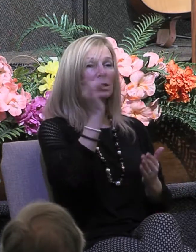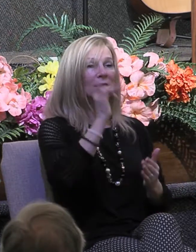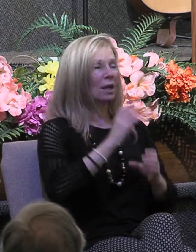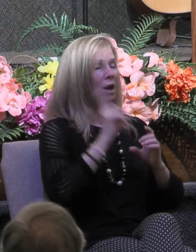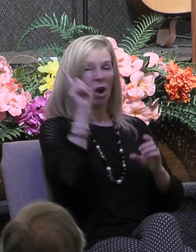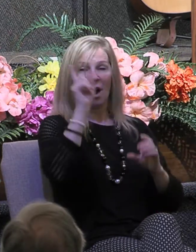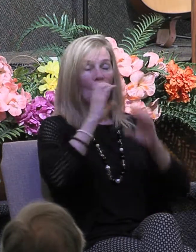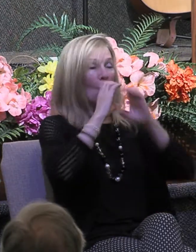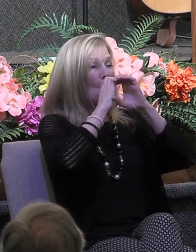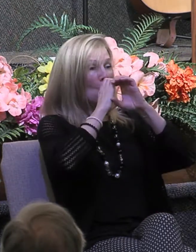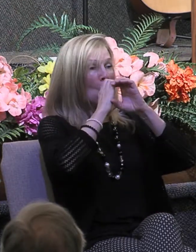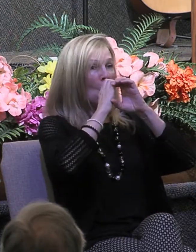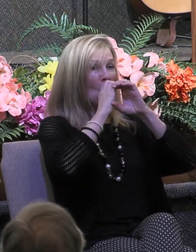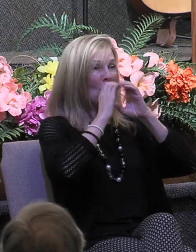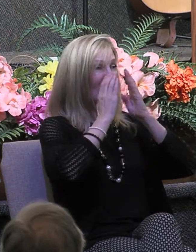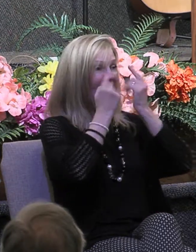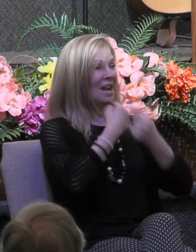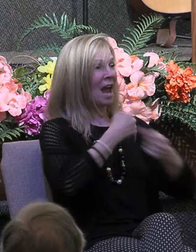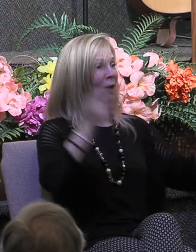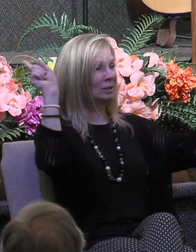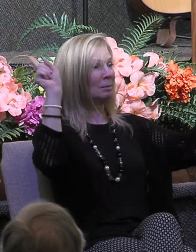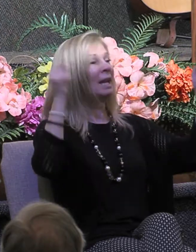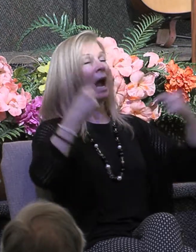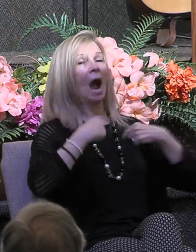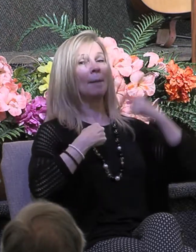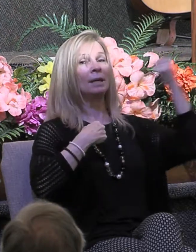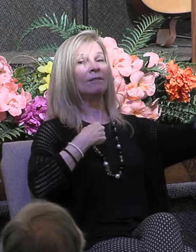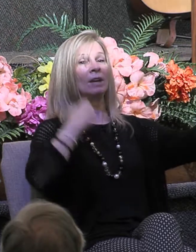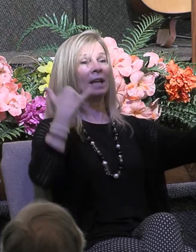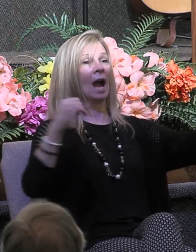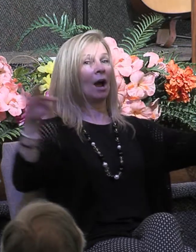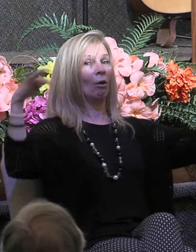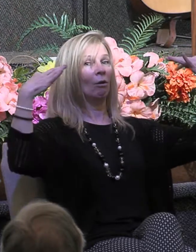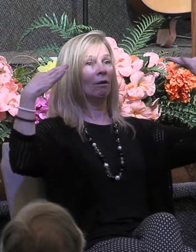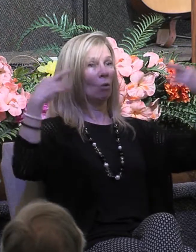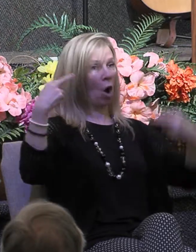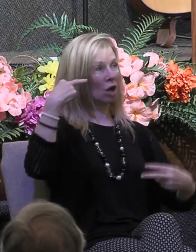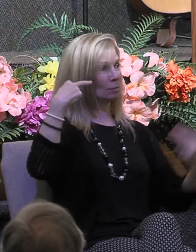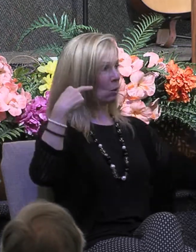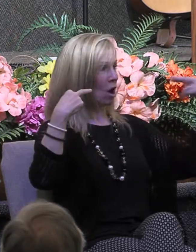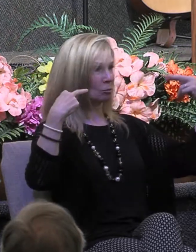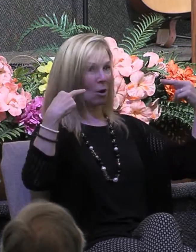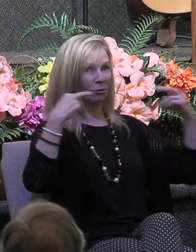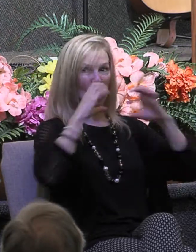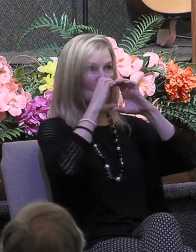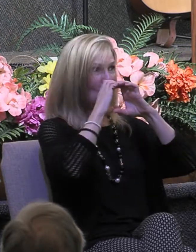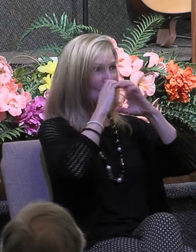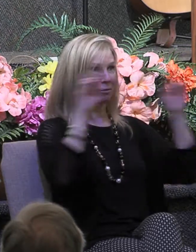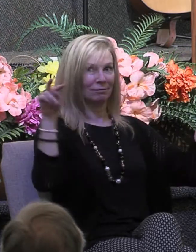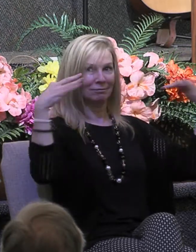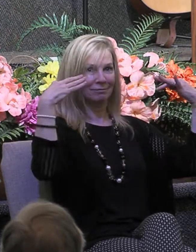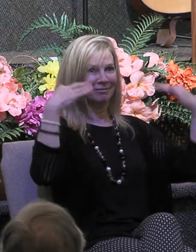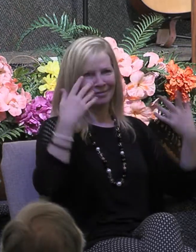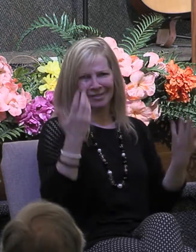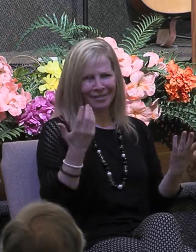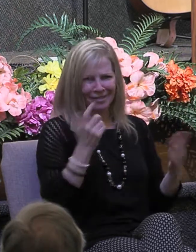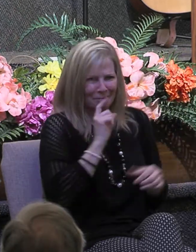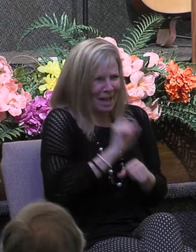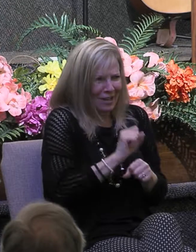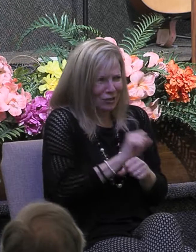announcing to all that I'm giving now so watch this what they were actually doing they were announcing